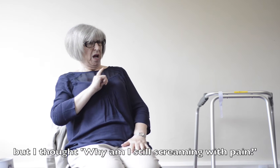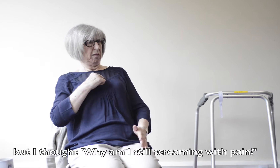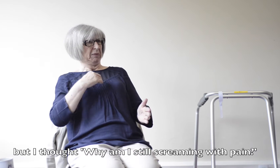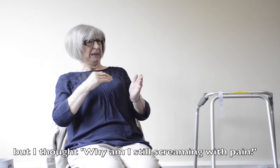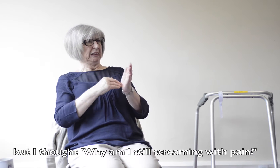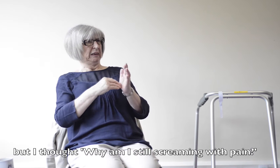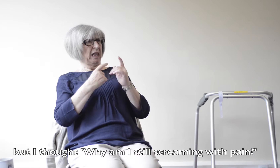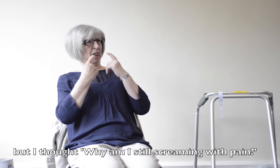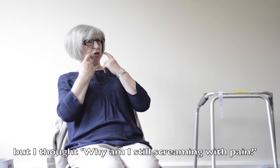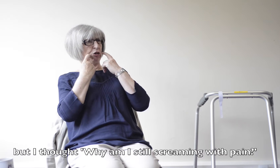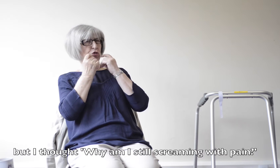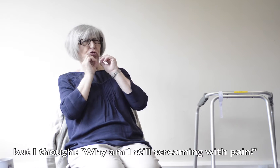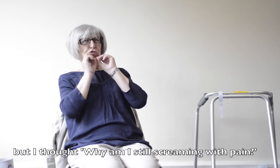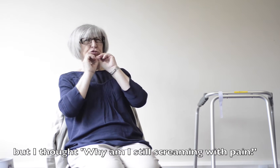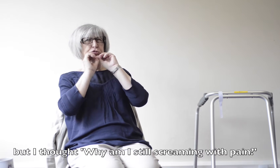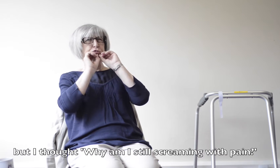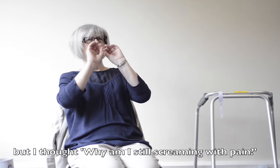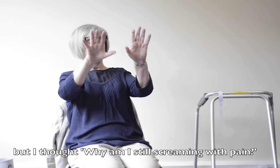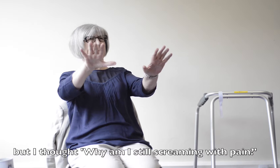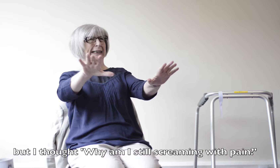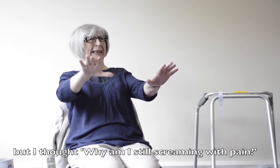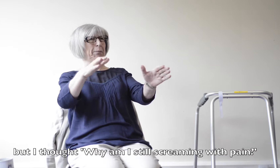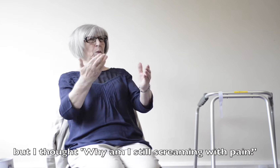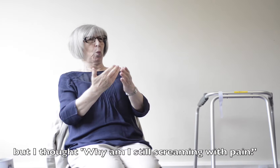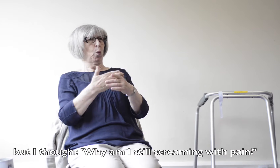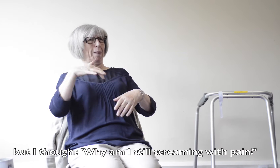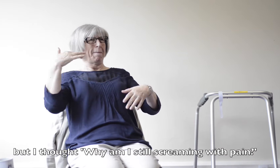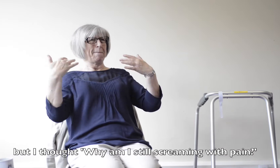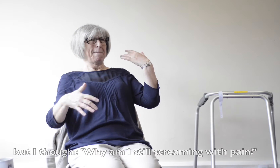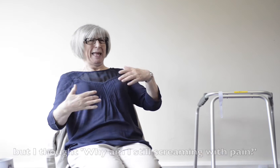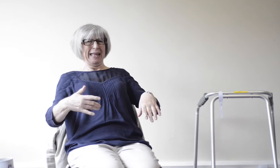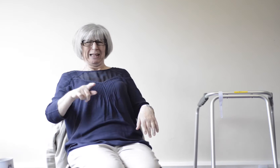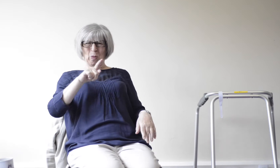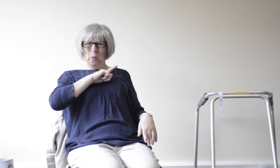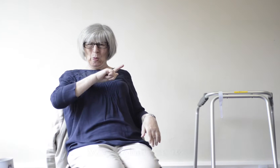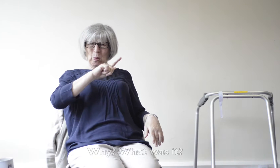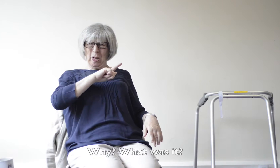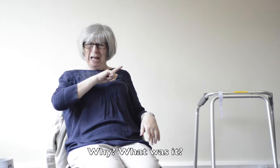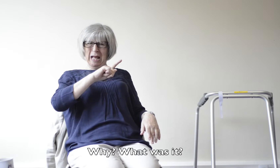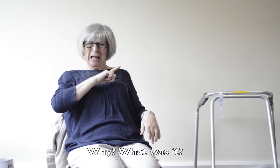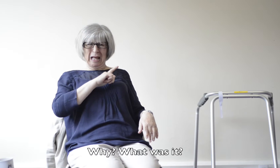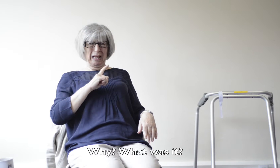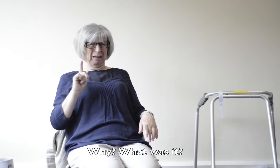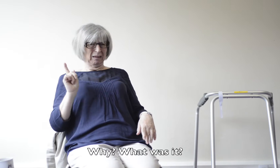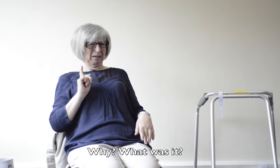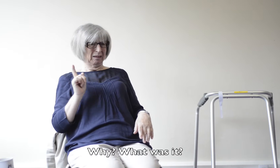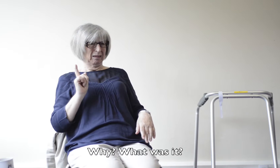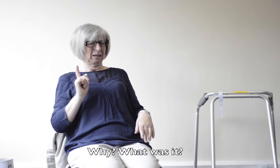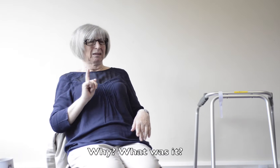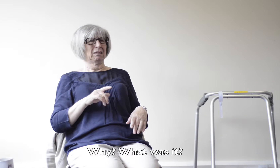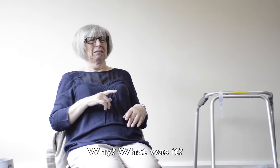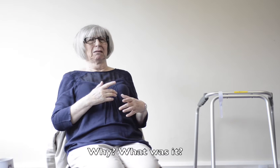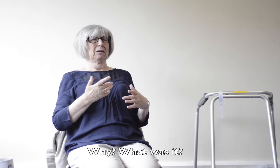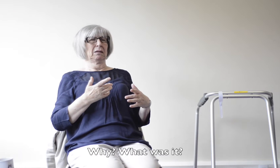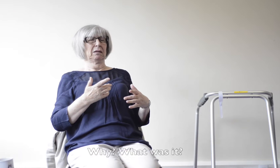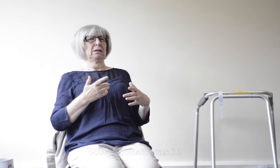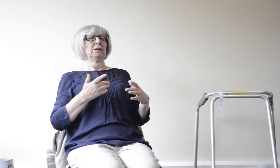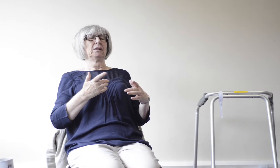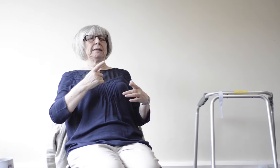But I just thought they were like, why am I still screaming with pain? They couldn't determine if there was anything. Well, they saw